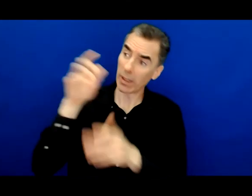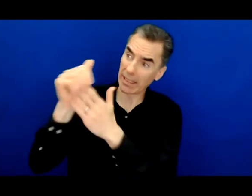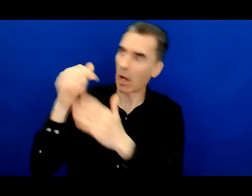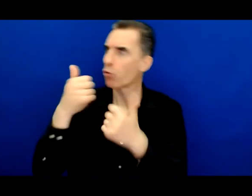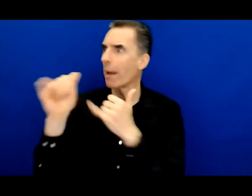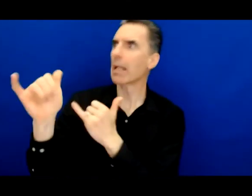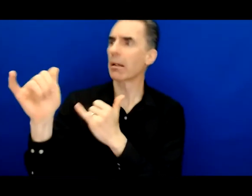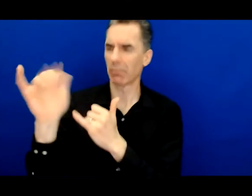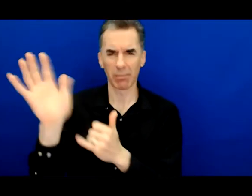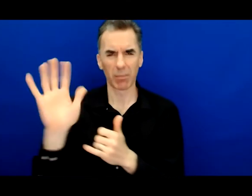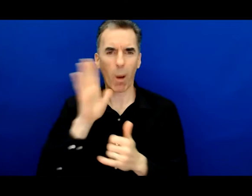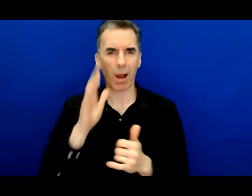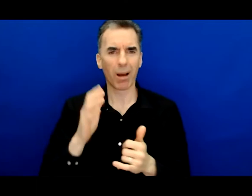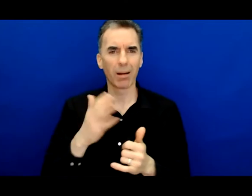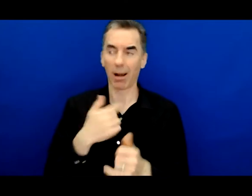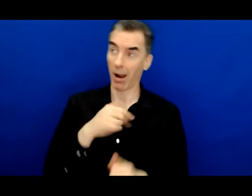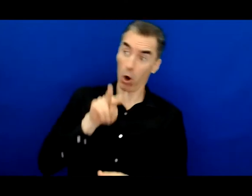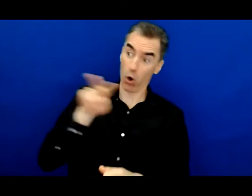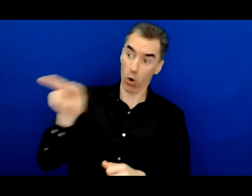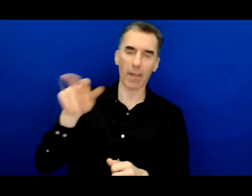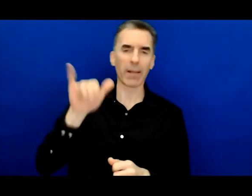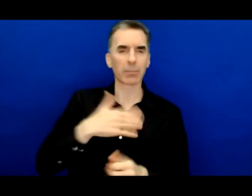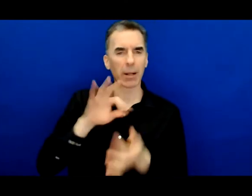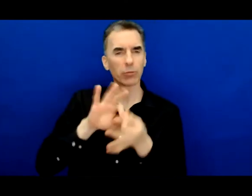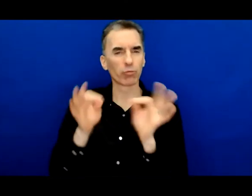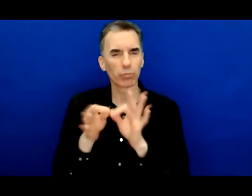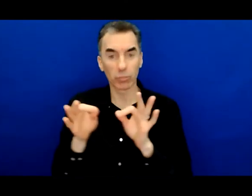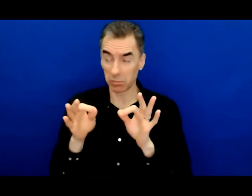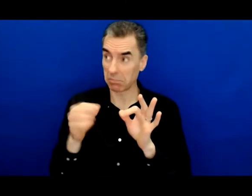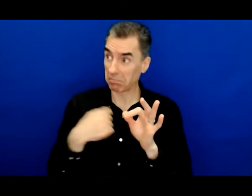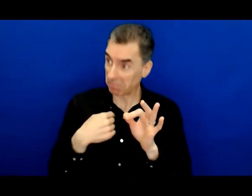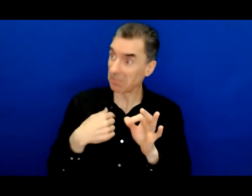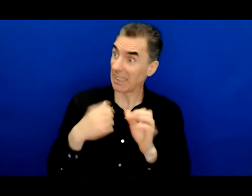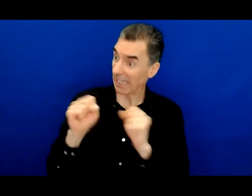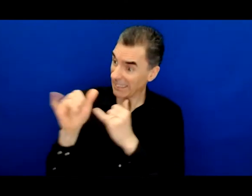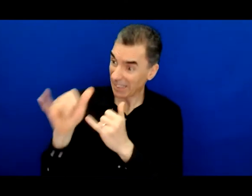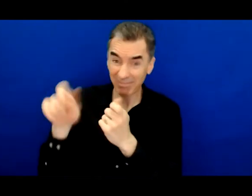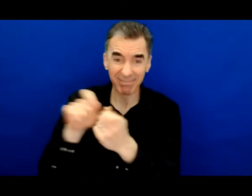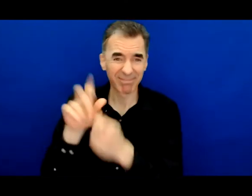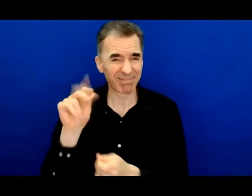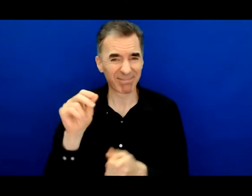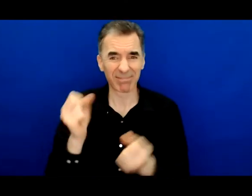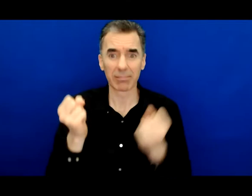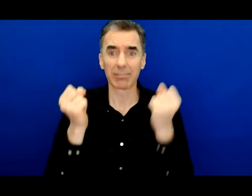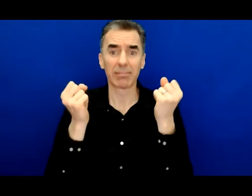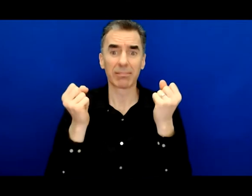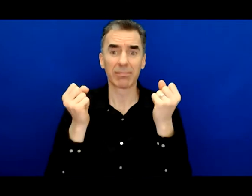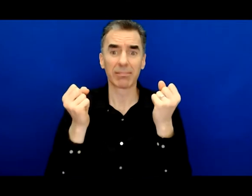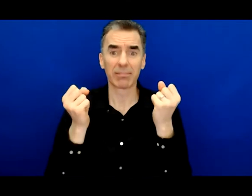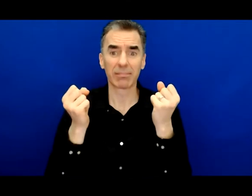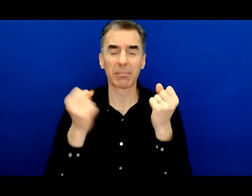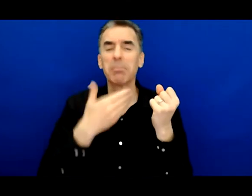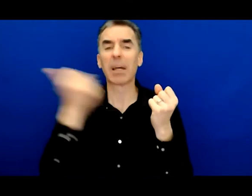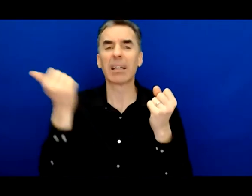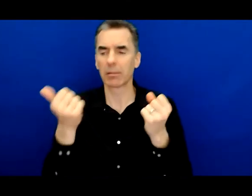your version your interpretation of how that leader is showing up most leaders are spending a tremendous amount of time investing in the leadership of other